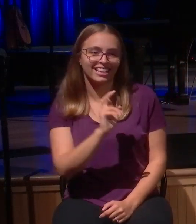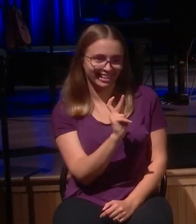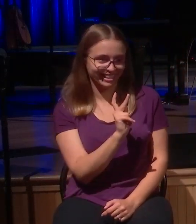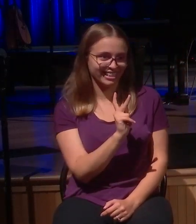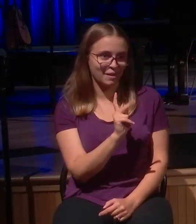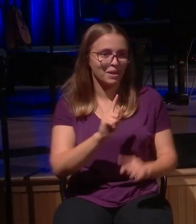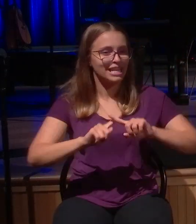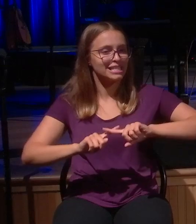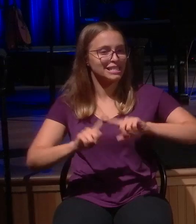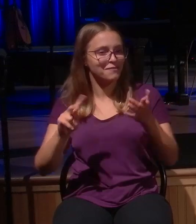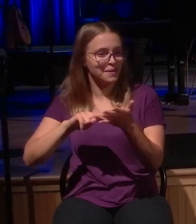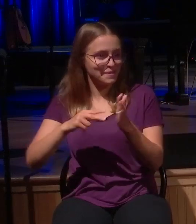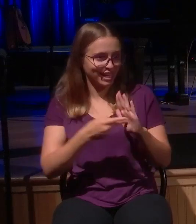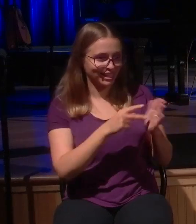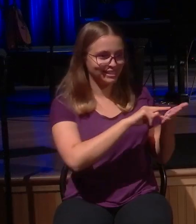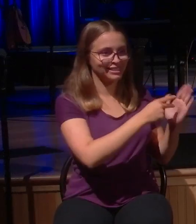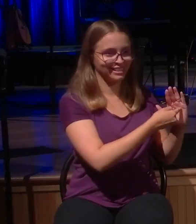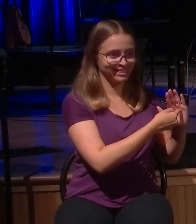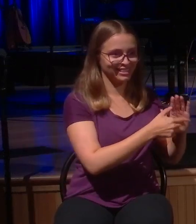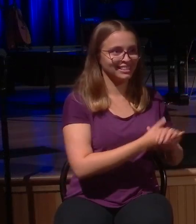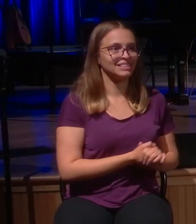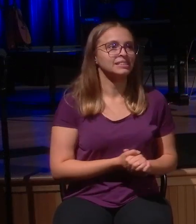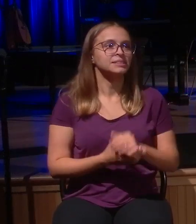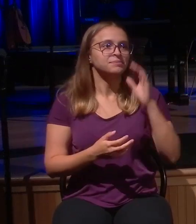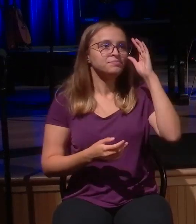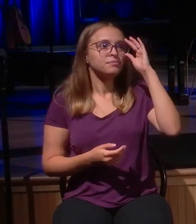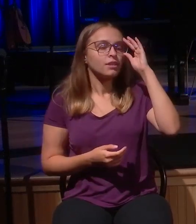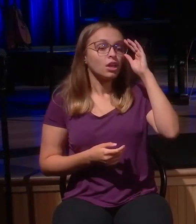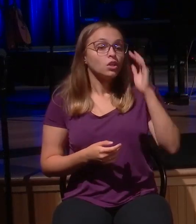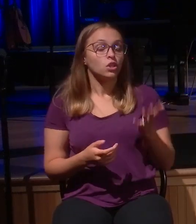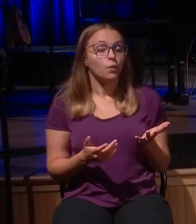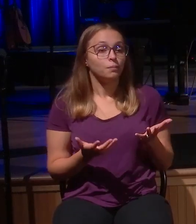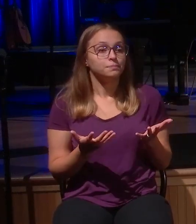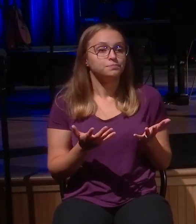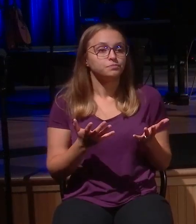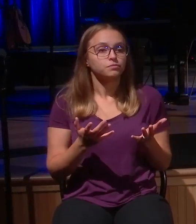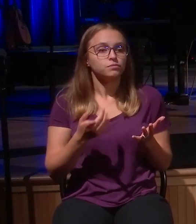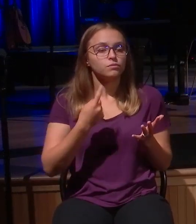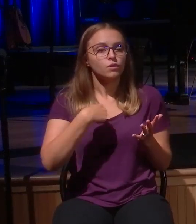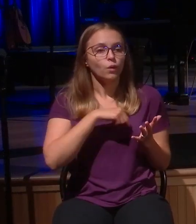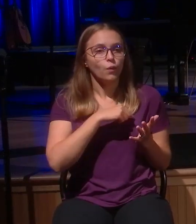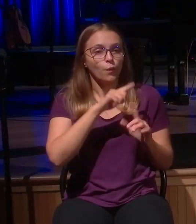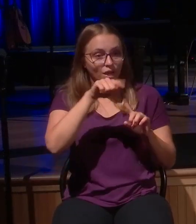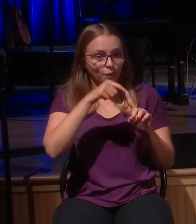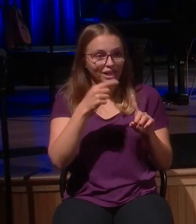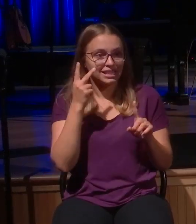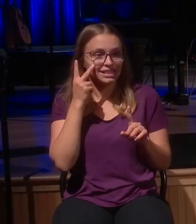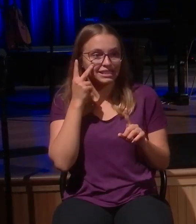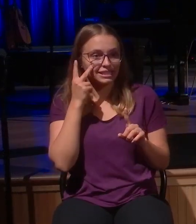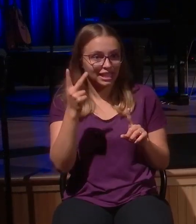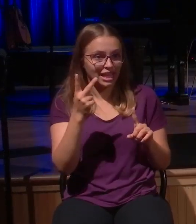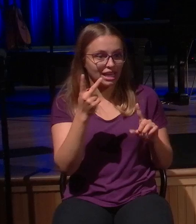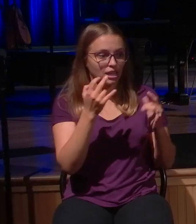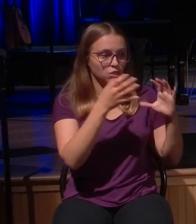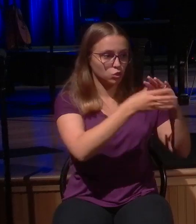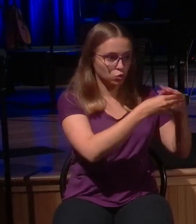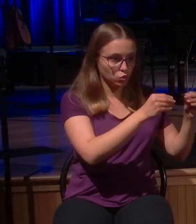story? When we come to the passage, the direction of prodigals, what we find out is that Jesus has a clear